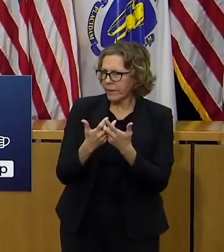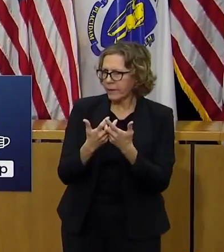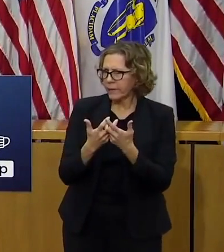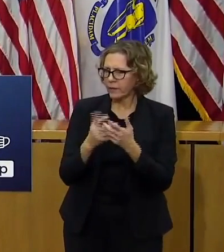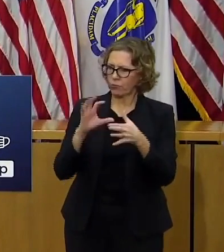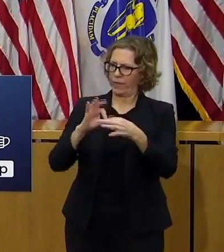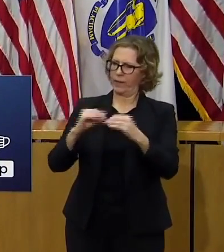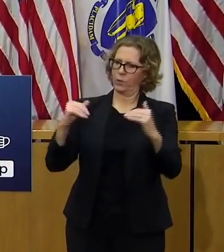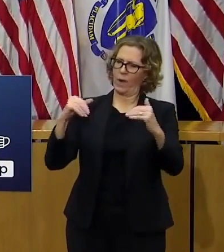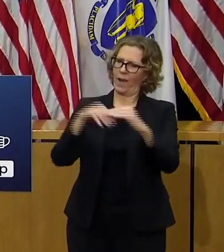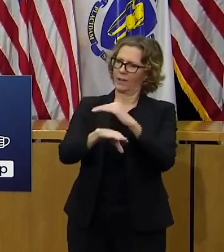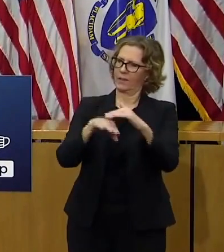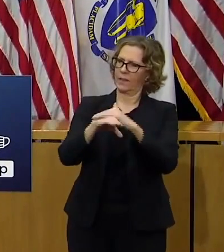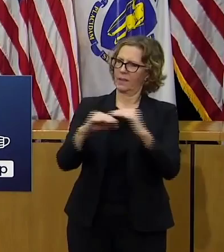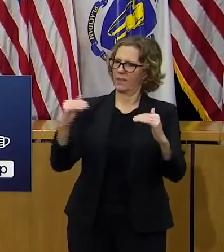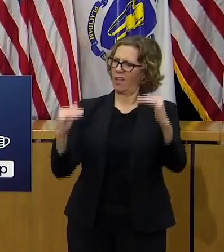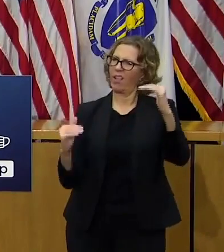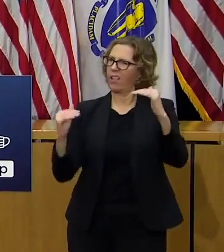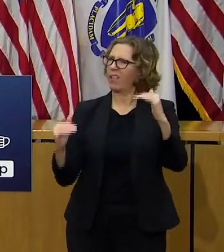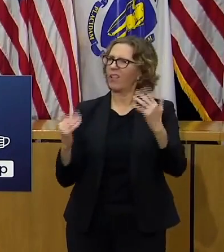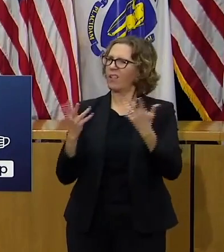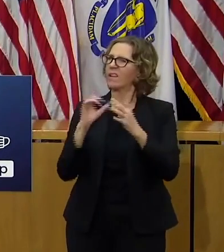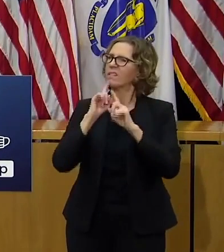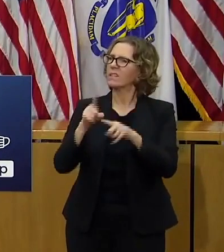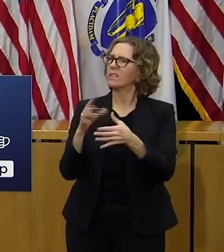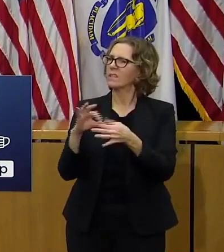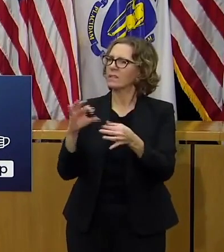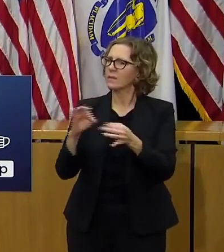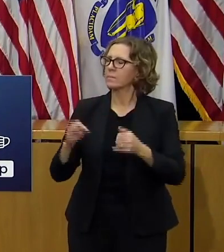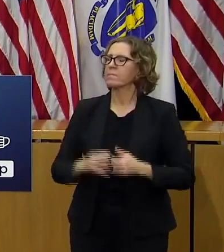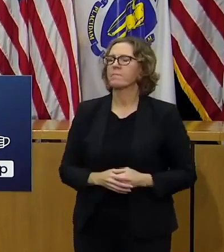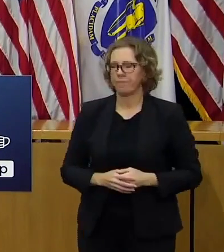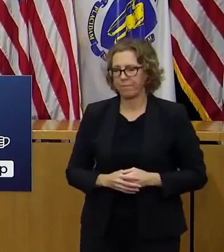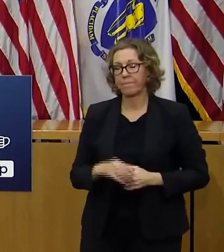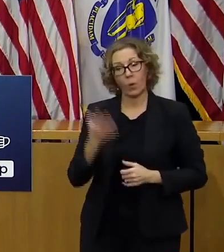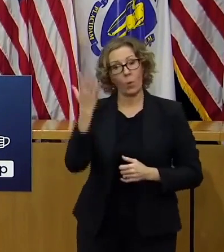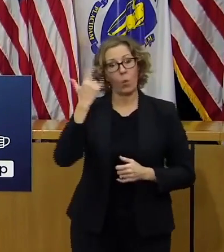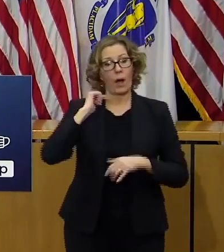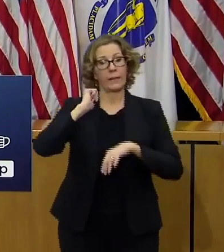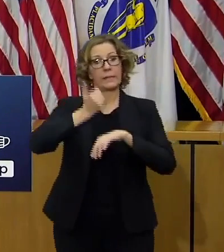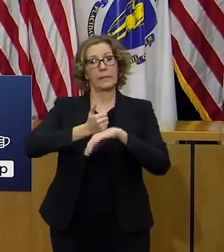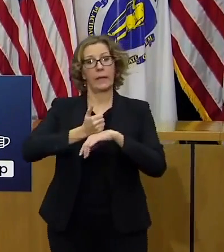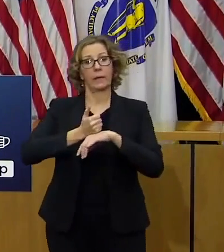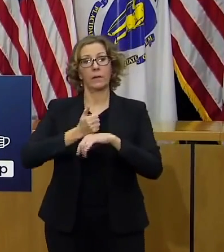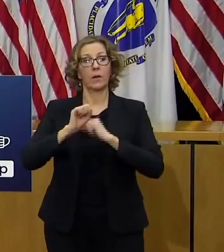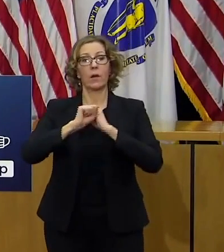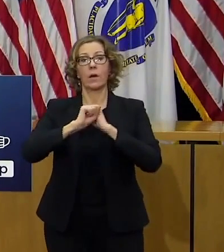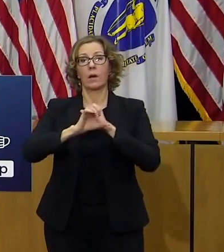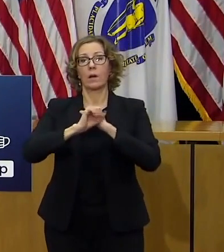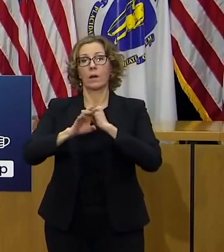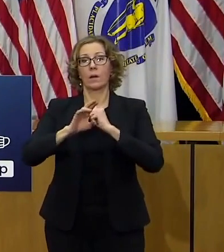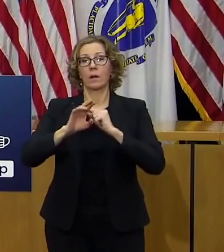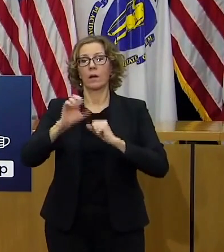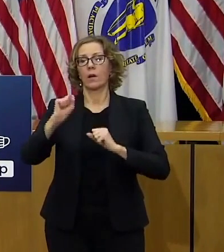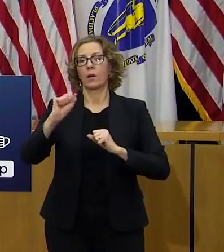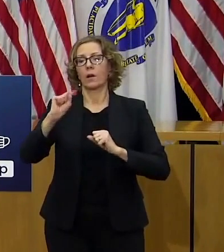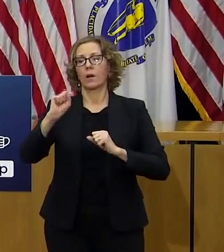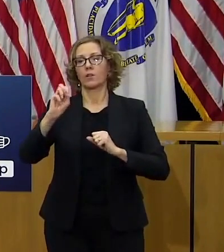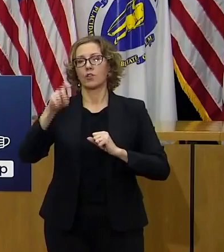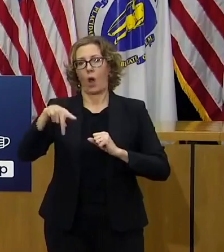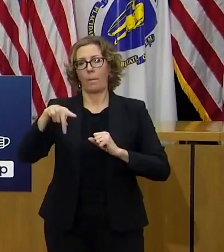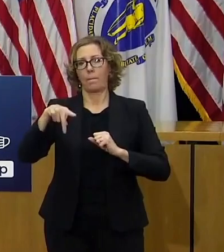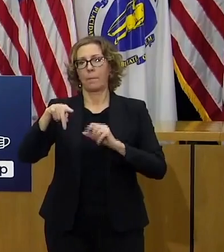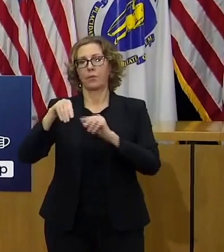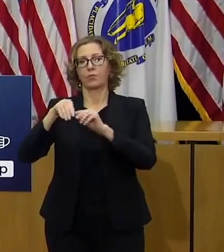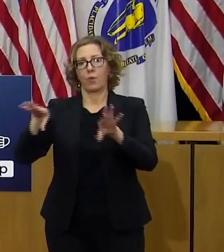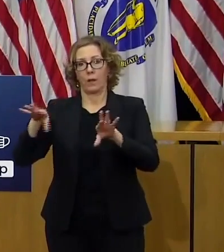access well the whole reason we established our stop the spread program in particular was to test in in high risk